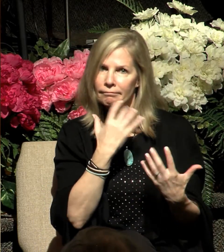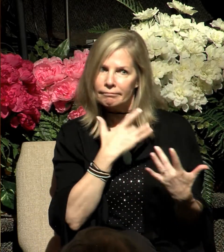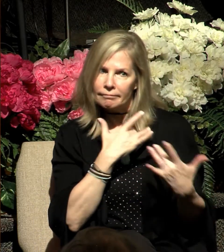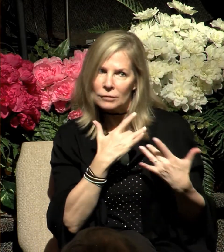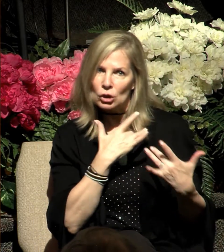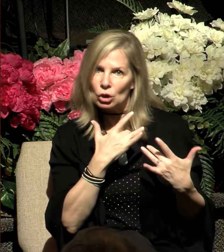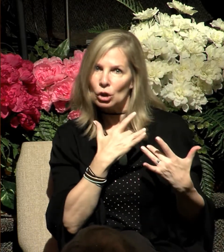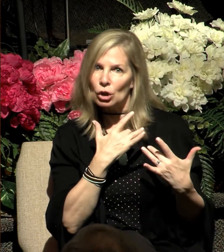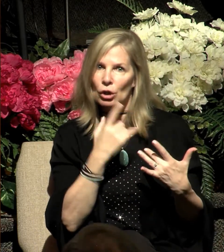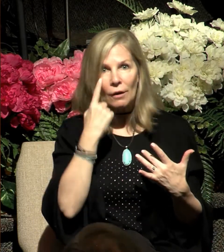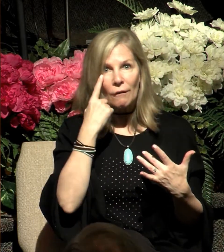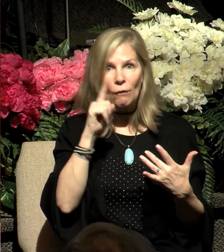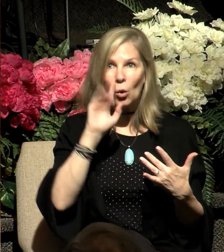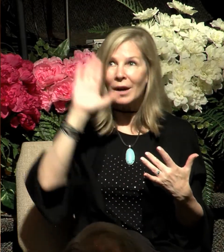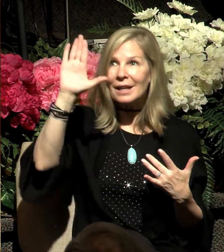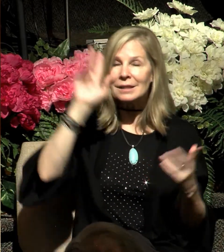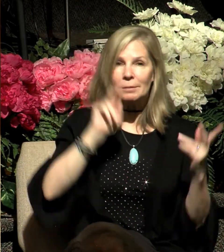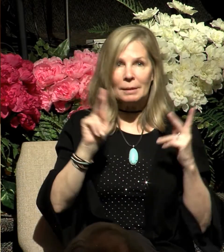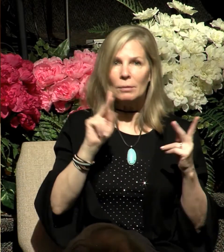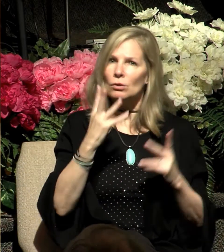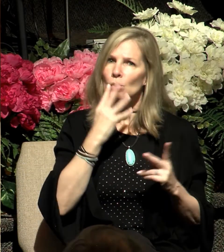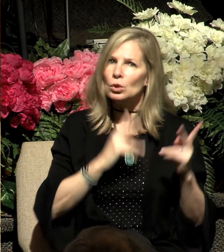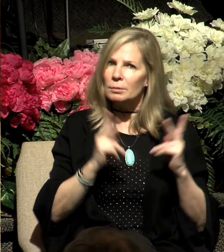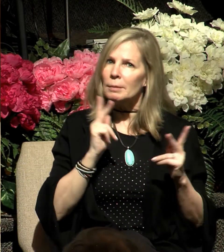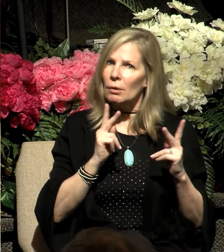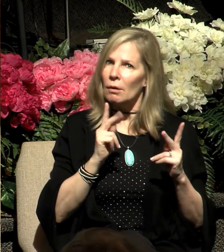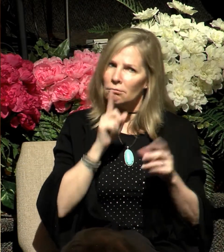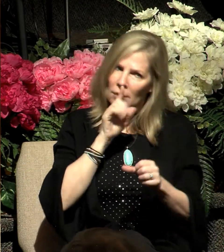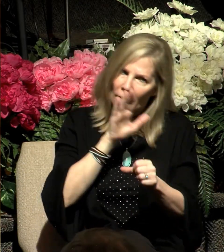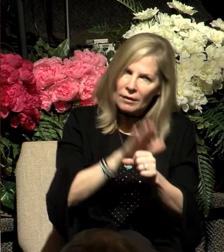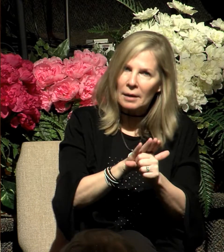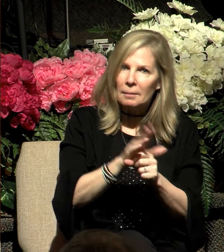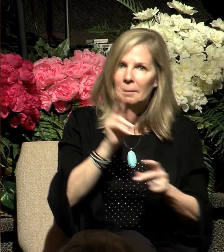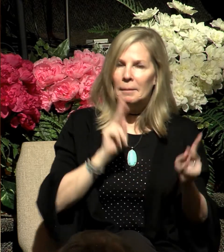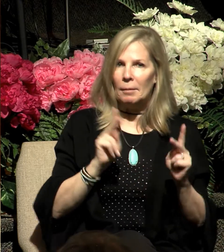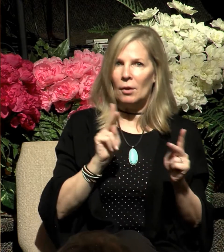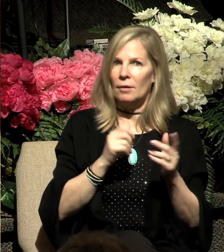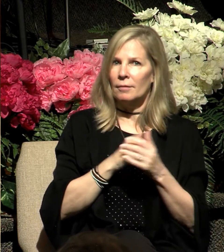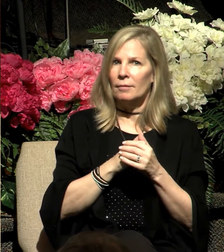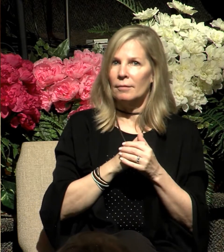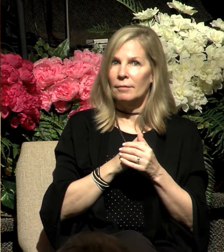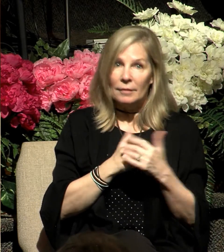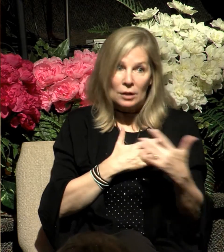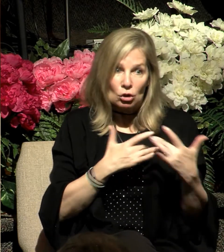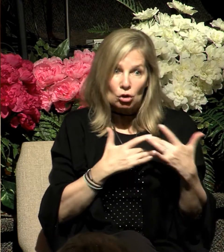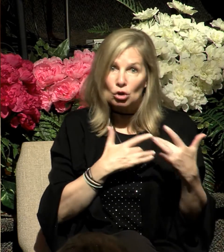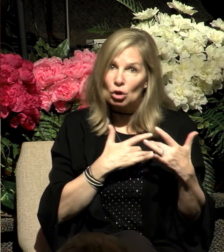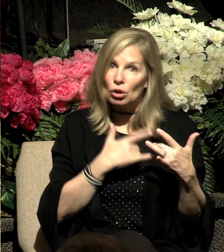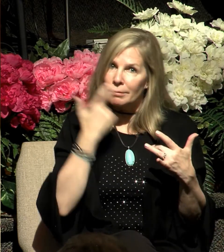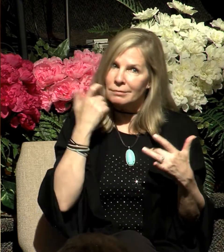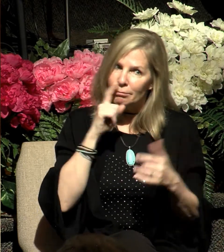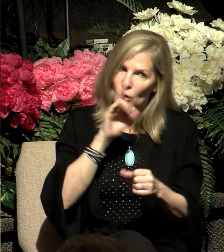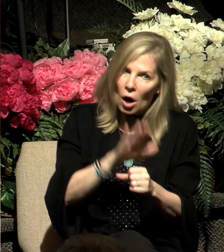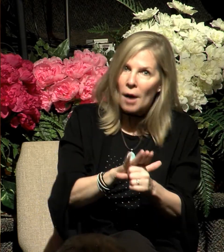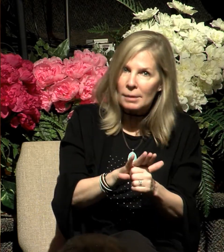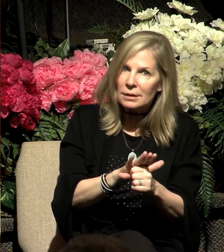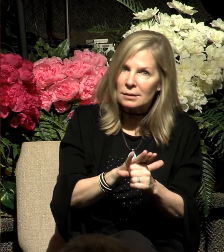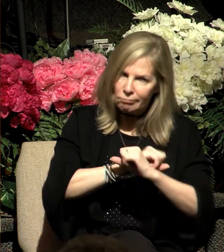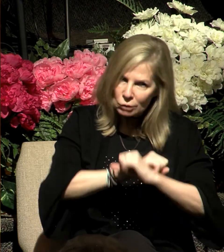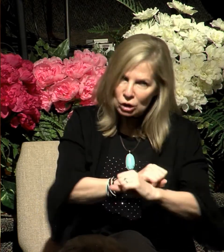concerned for his people, the Jewish people, the covenant people. He was concerned because he had promised to protect them, to